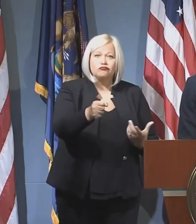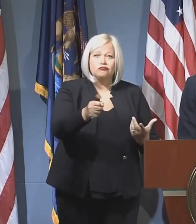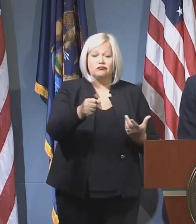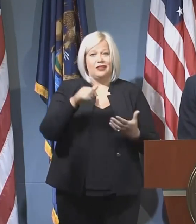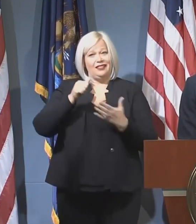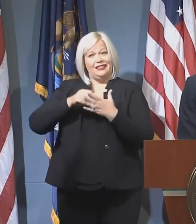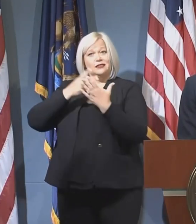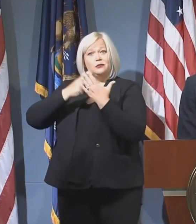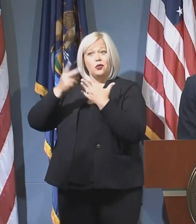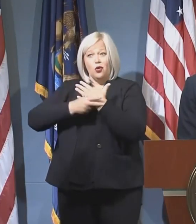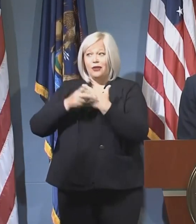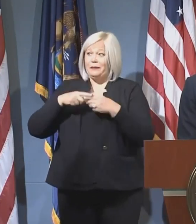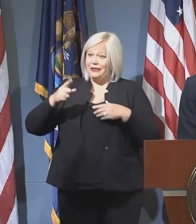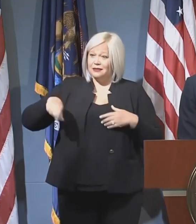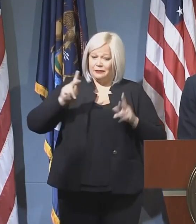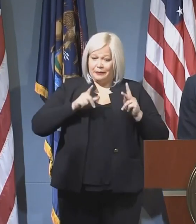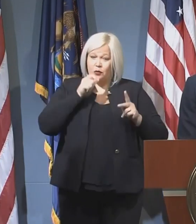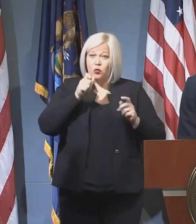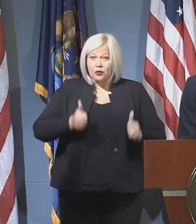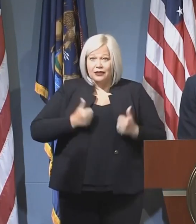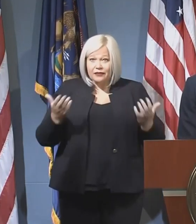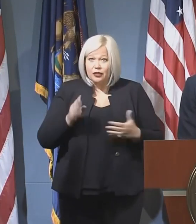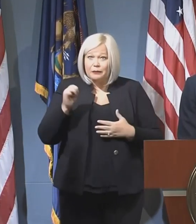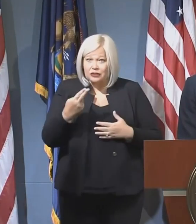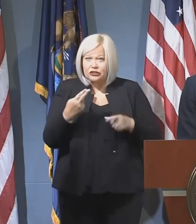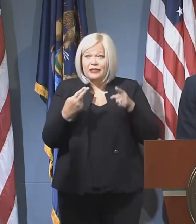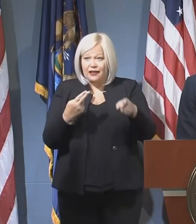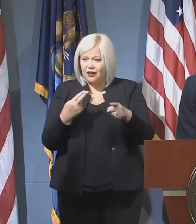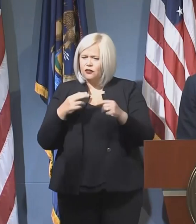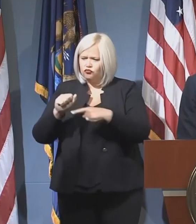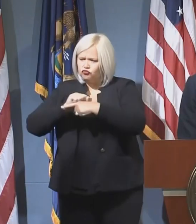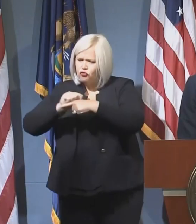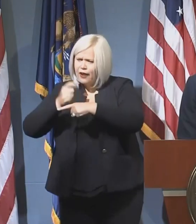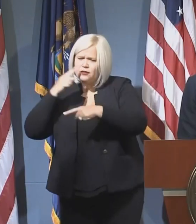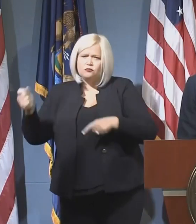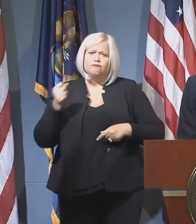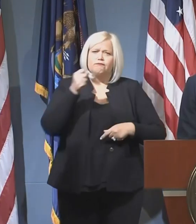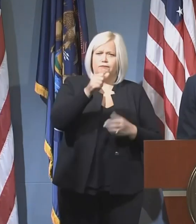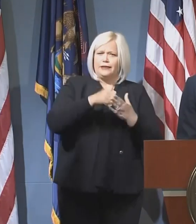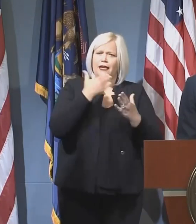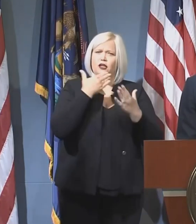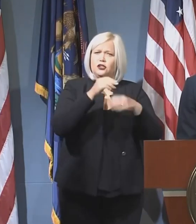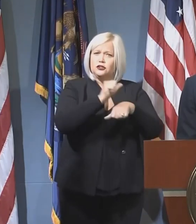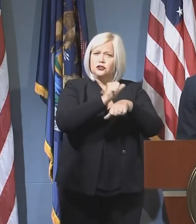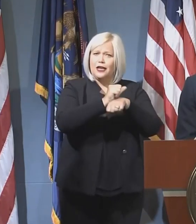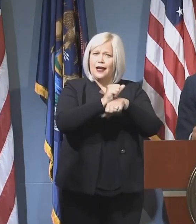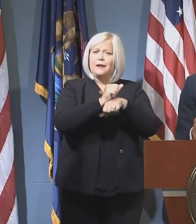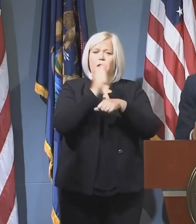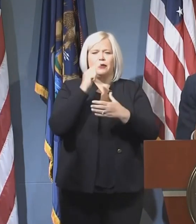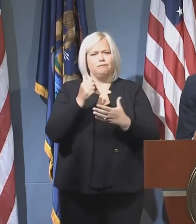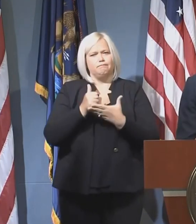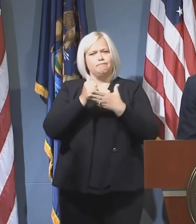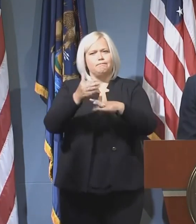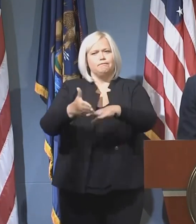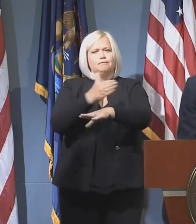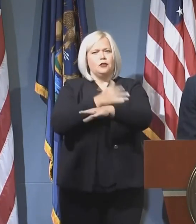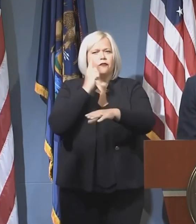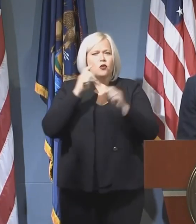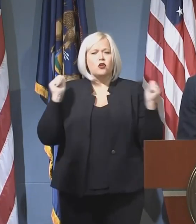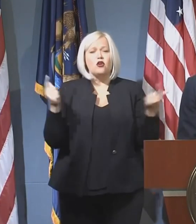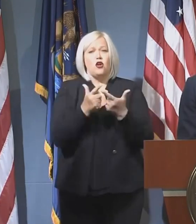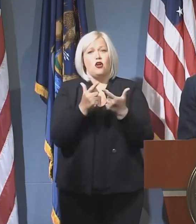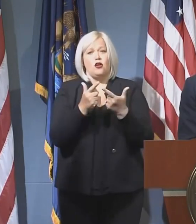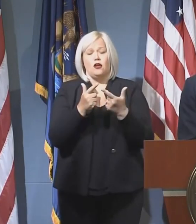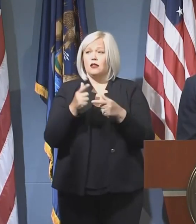Frontliners that will upskill thousands of Michiganders to fill these good-paying jobs will change that dynamic. Employers embracing these